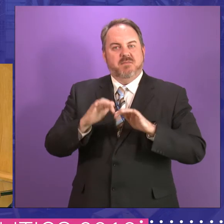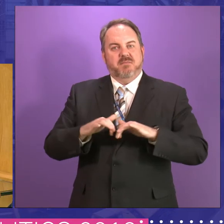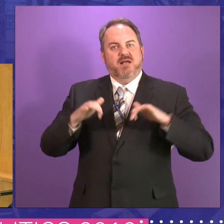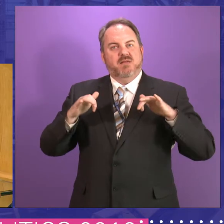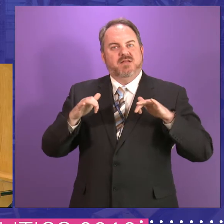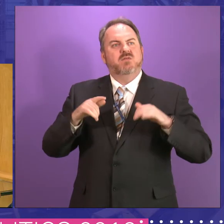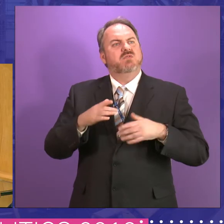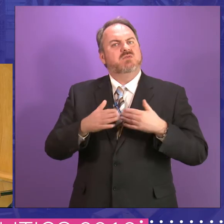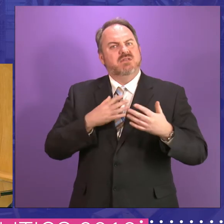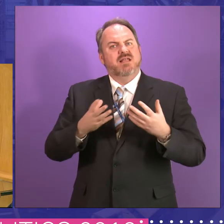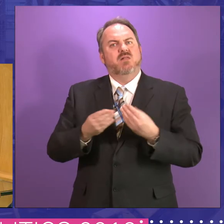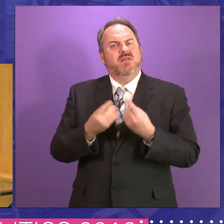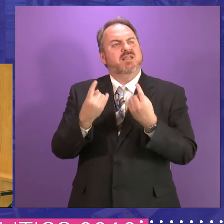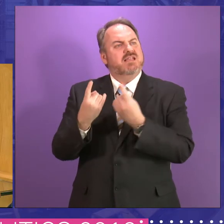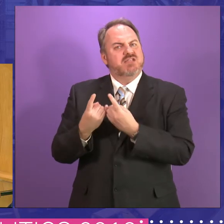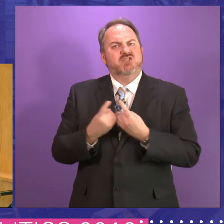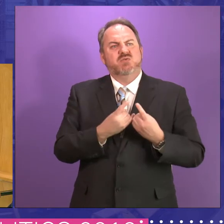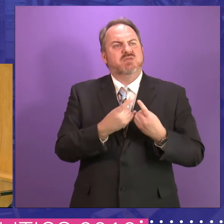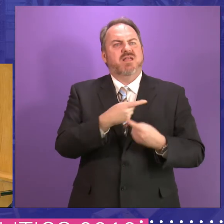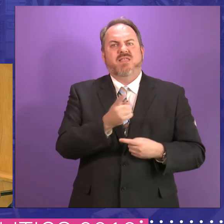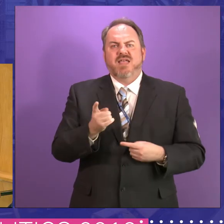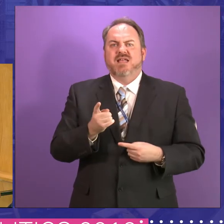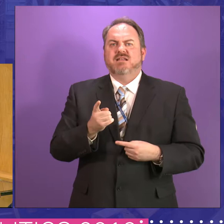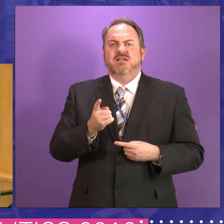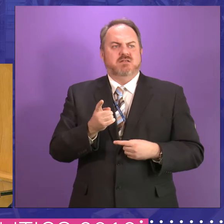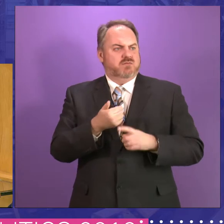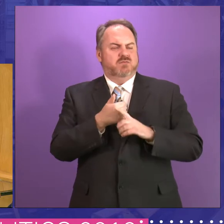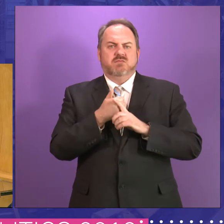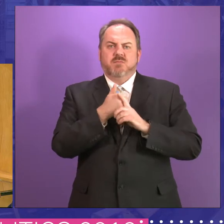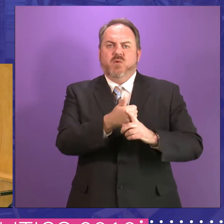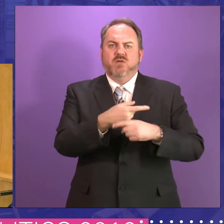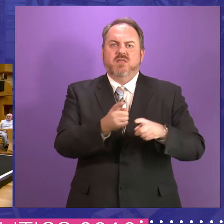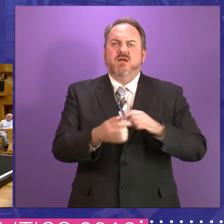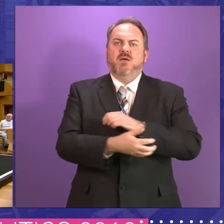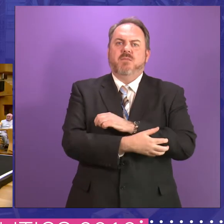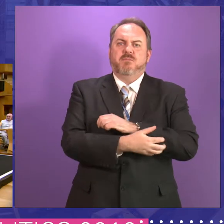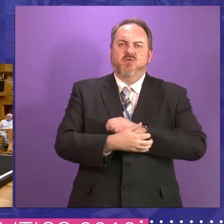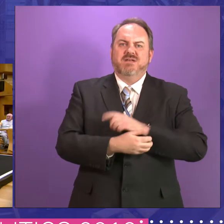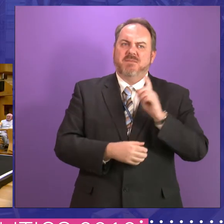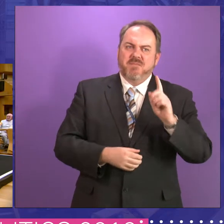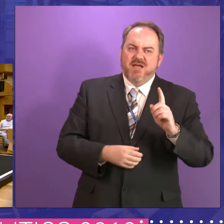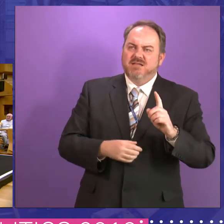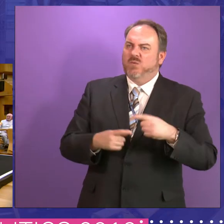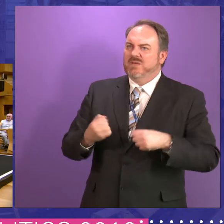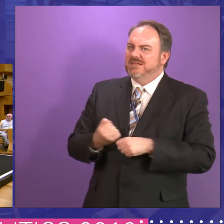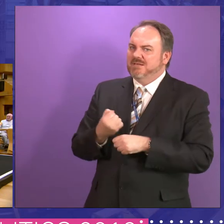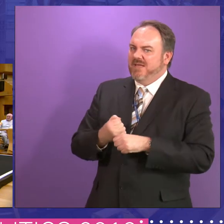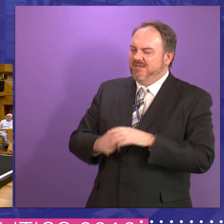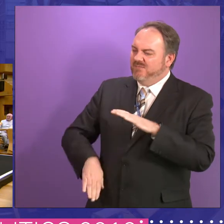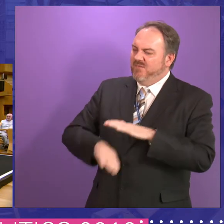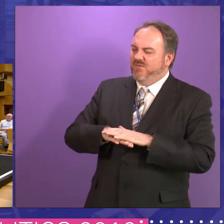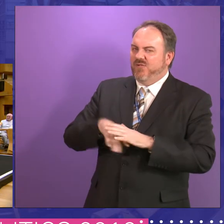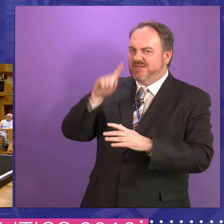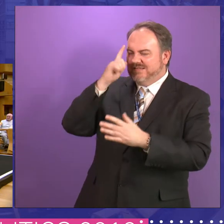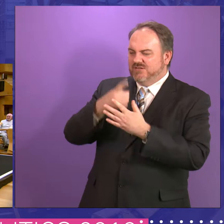tackle the problems facing those who are least, least well off. And yet we took the decision to do the opposite, in, in, in my view. Uh,